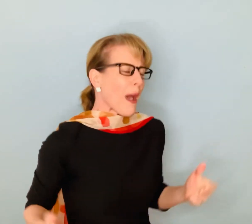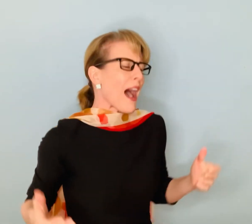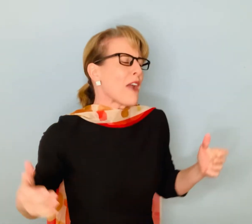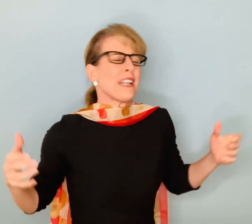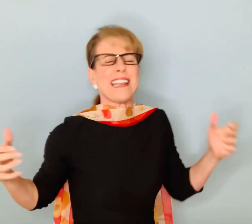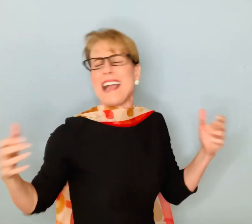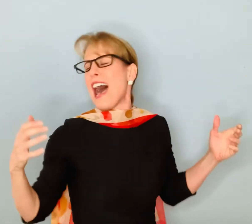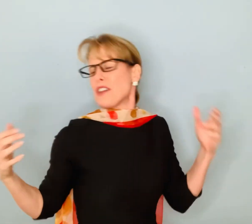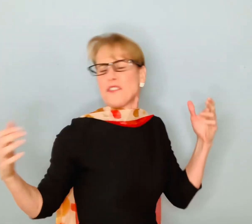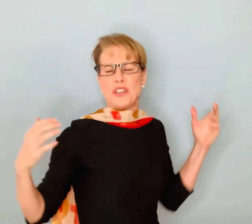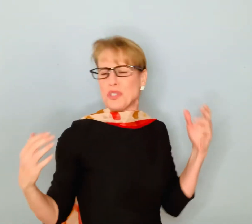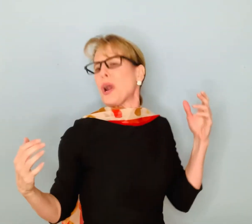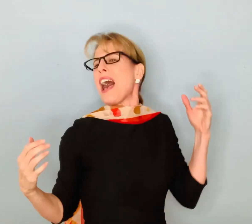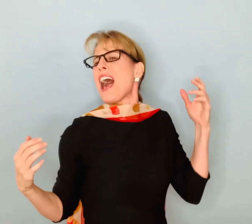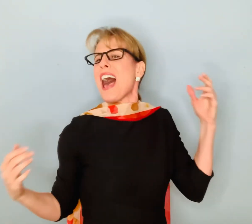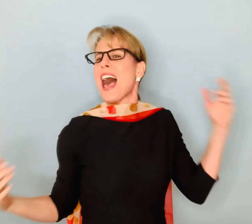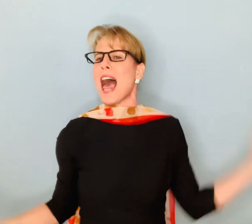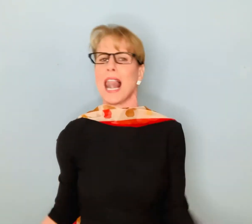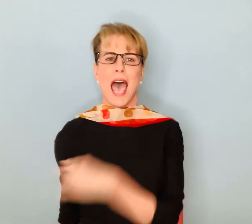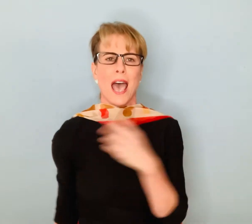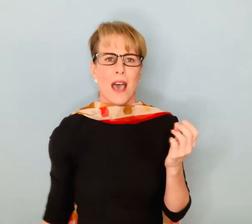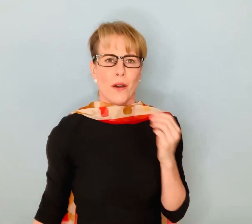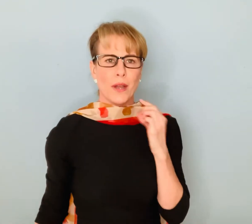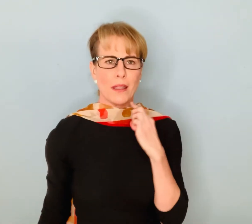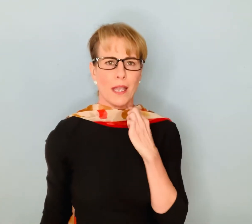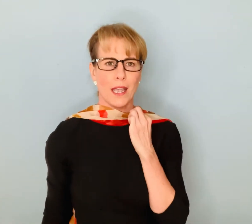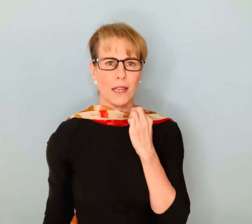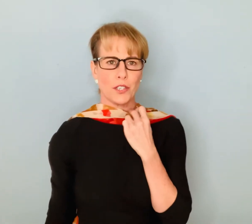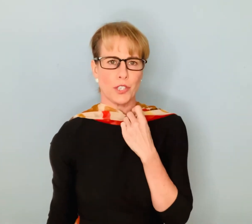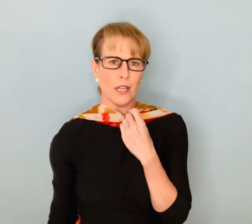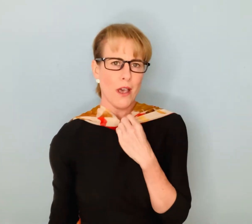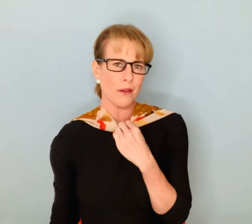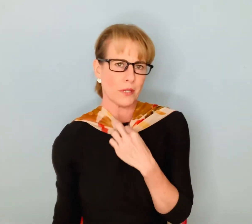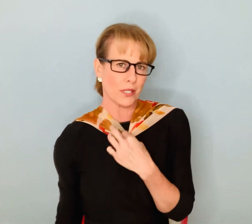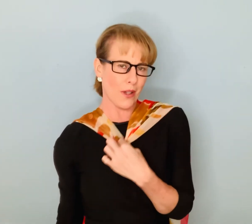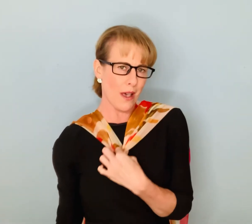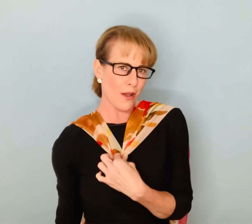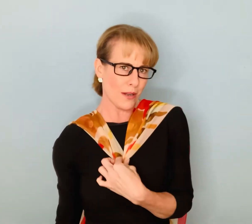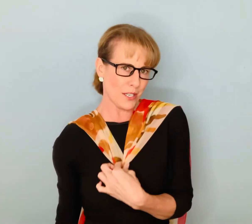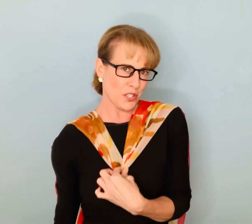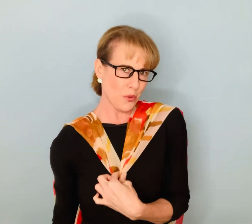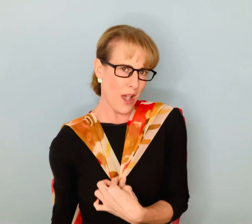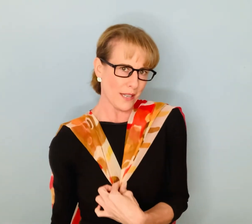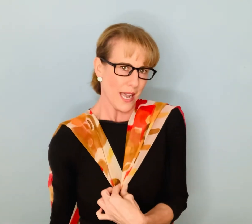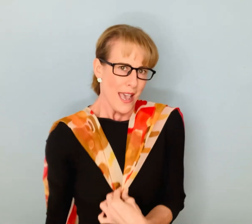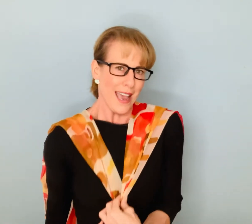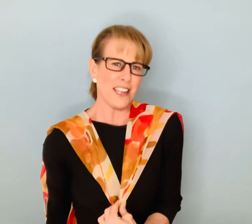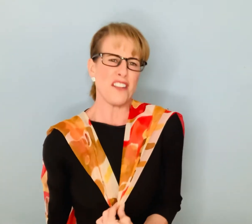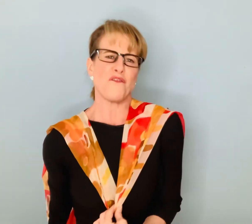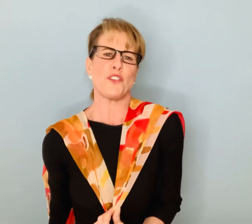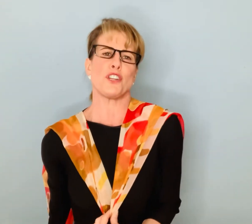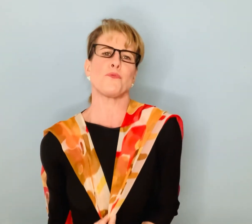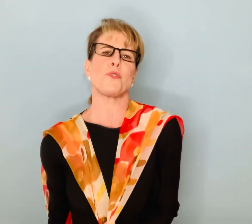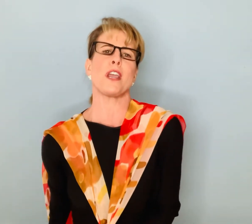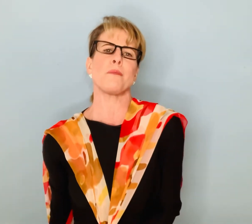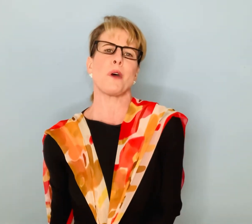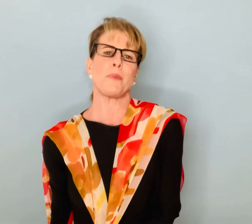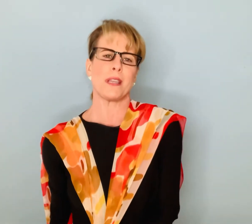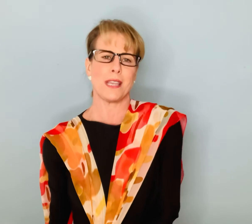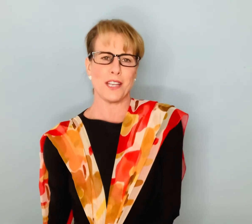spiraling out of control. When the energy auras are all intertwined, and an infinite rainbow begins